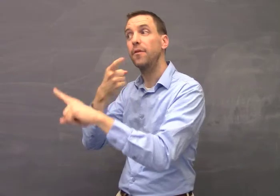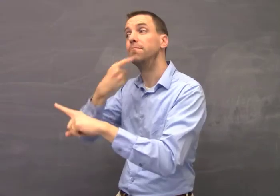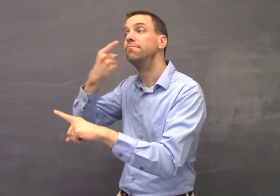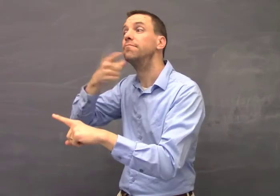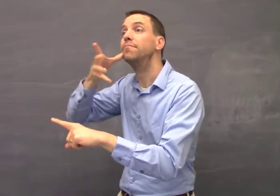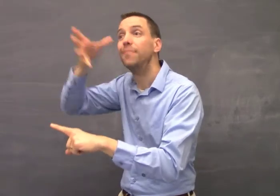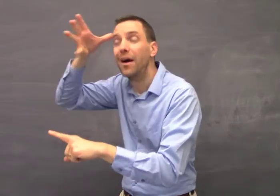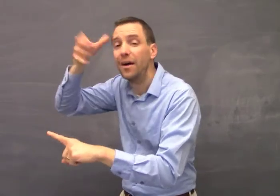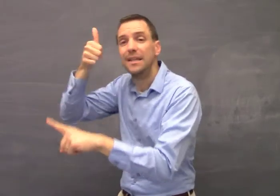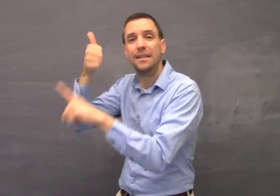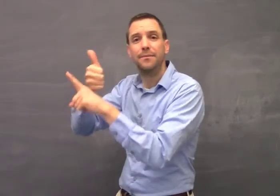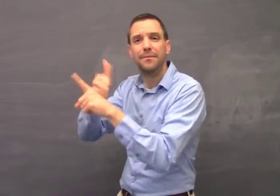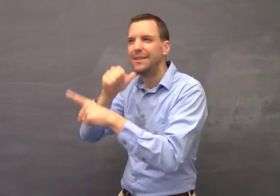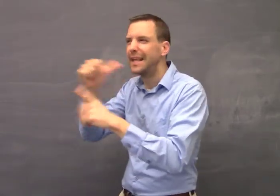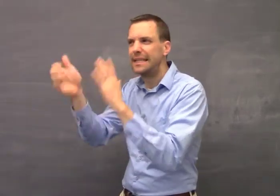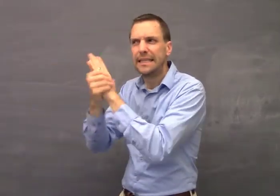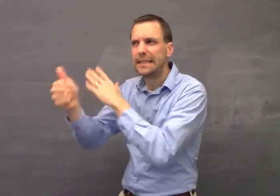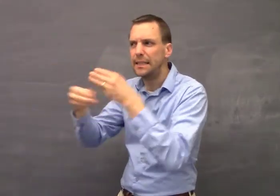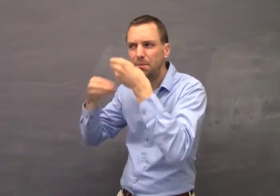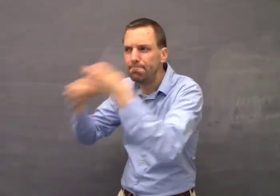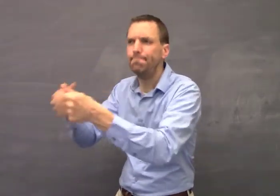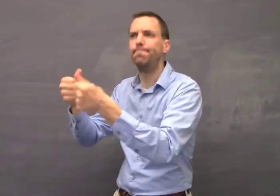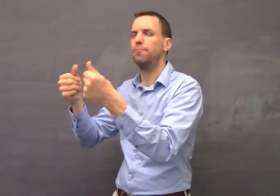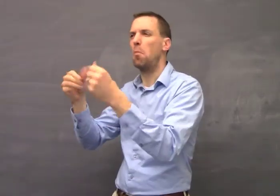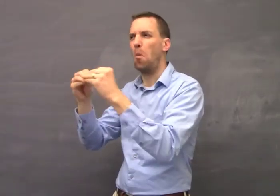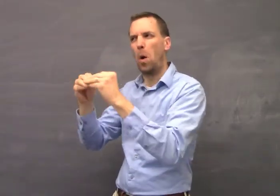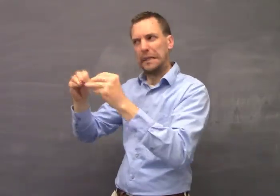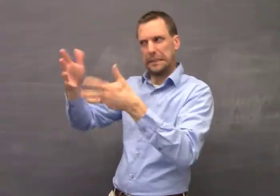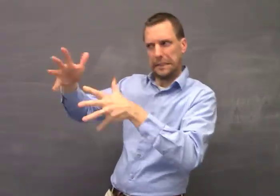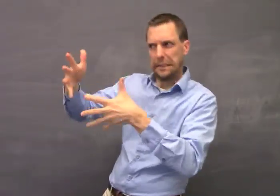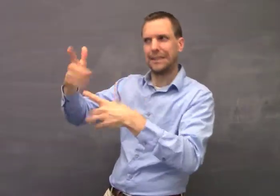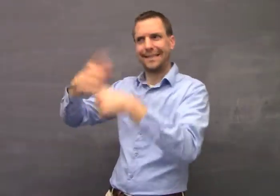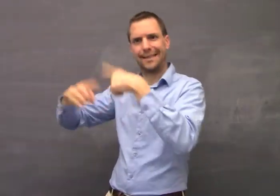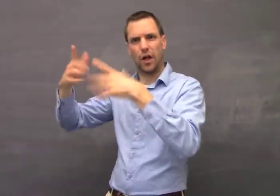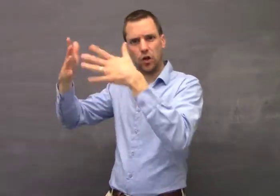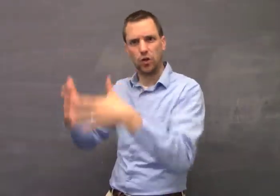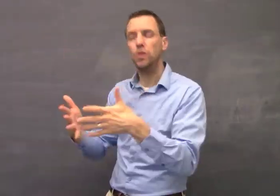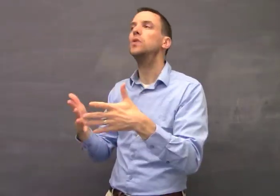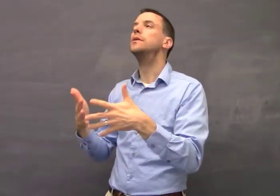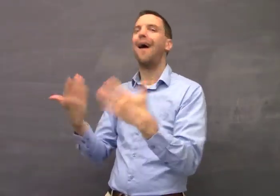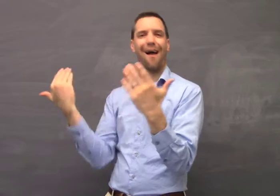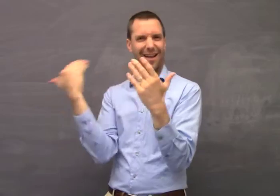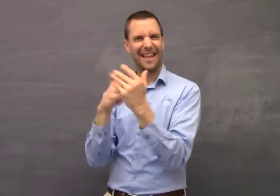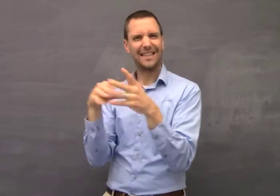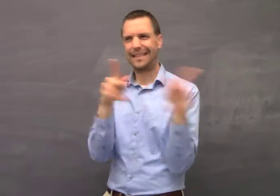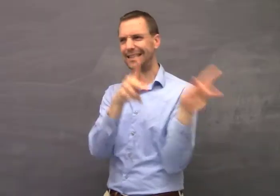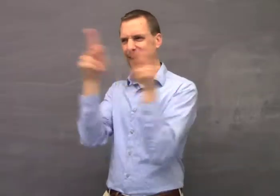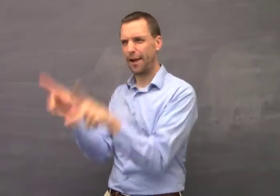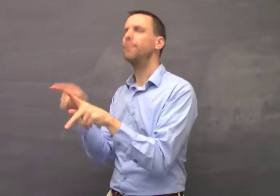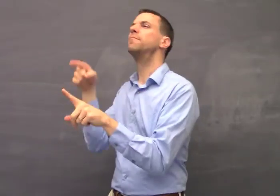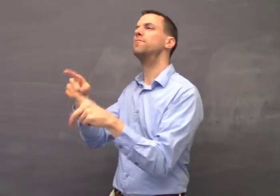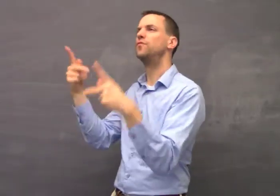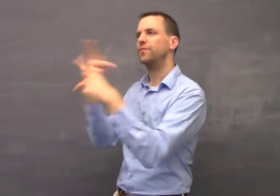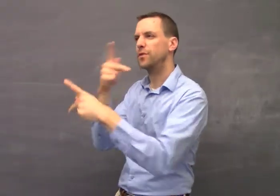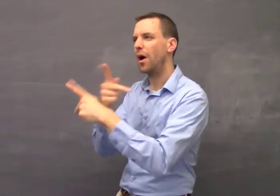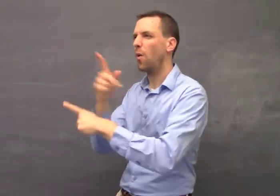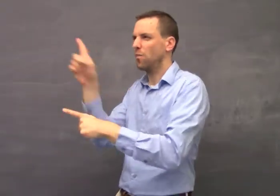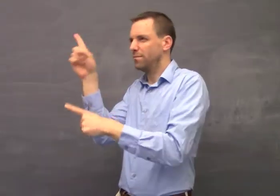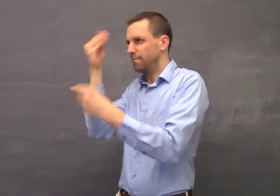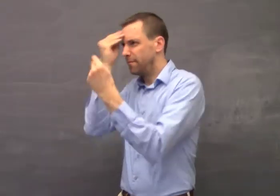learning a sign language from hearing parents who are not themselves skilled or fluent signers. you have the same issue there, where